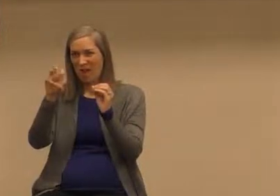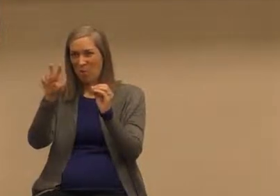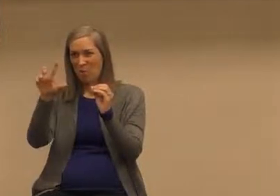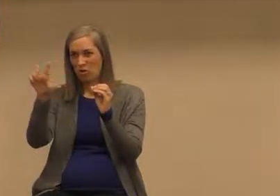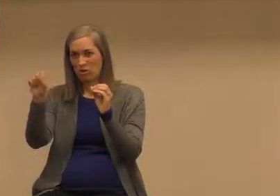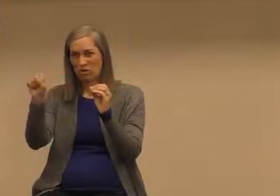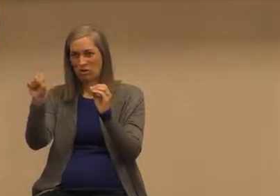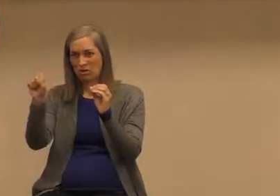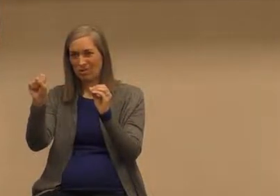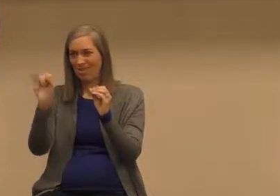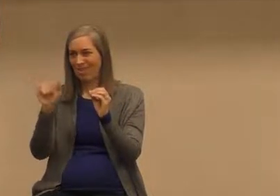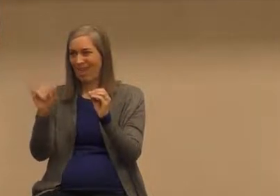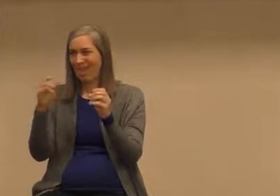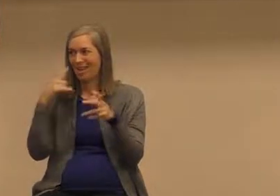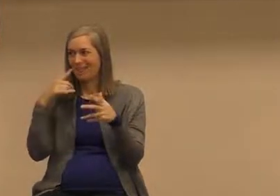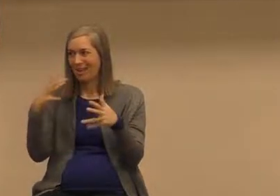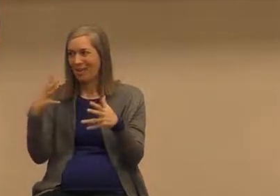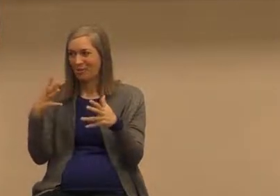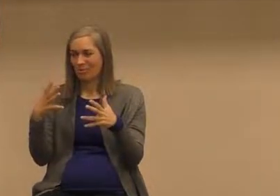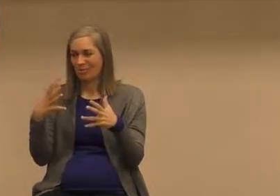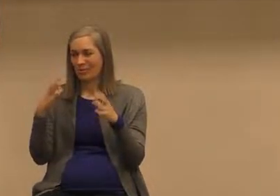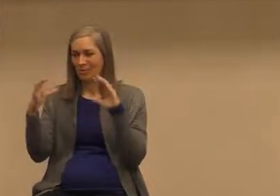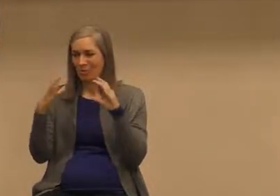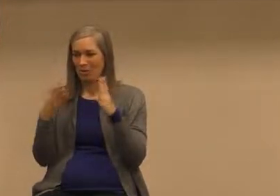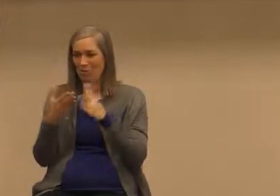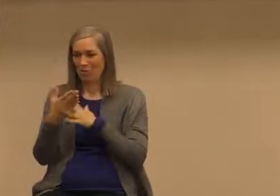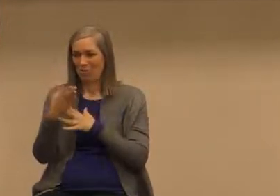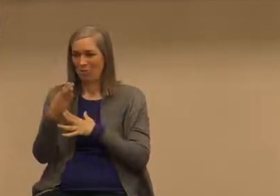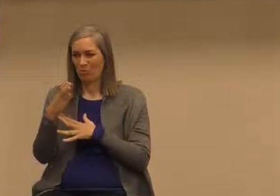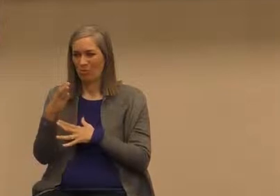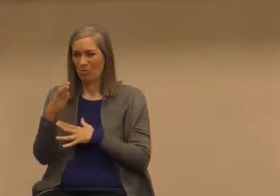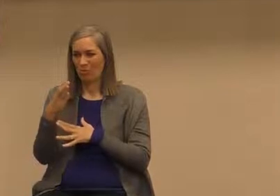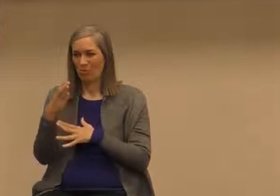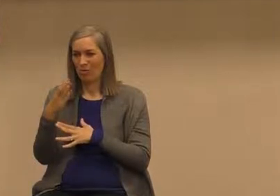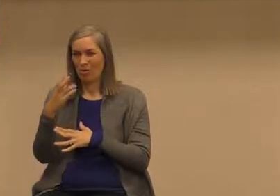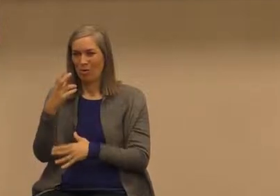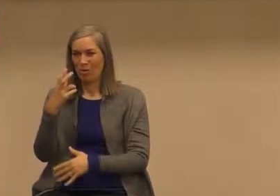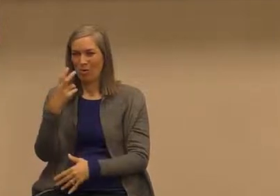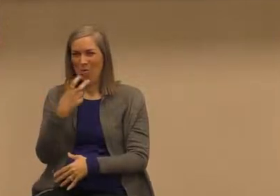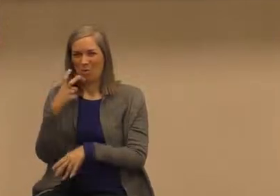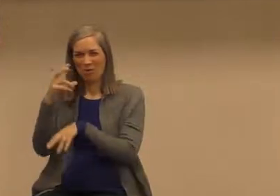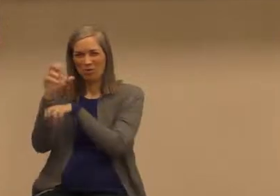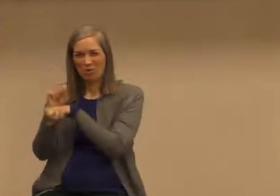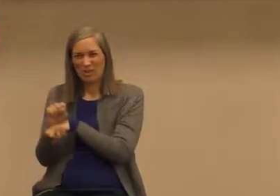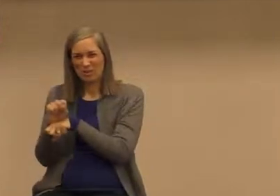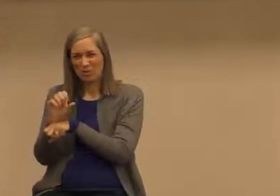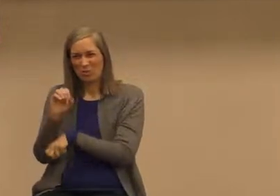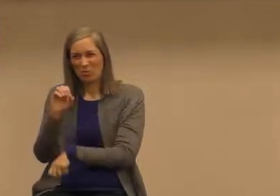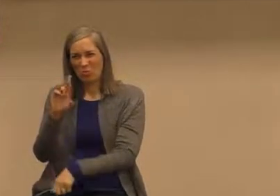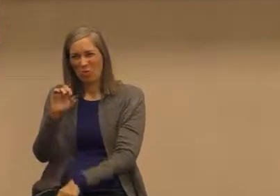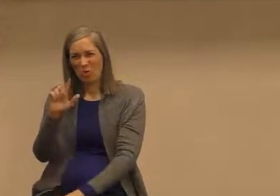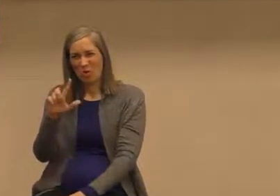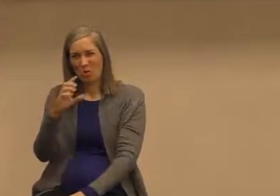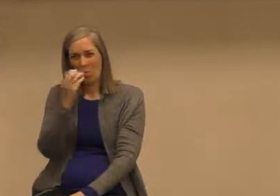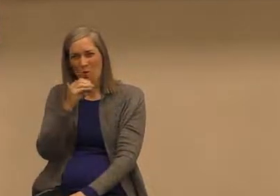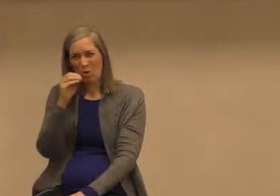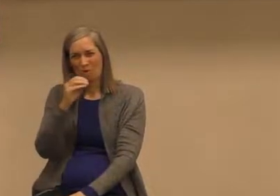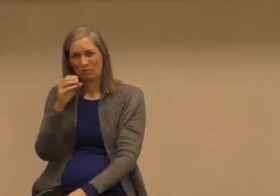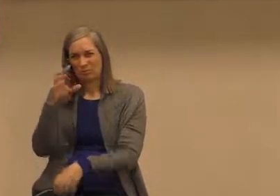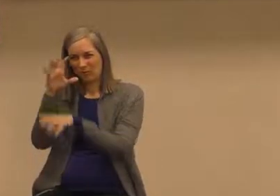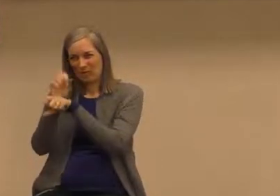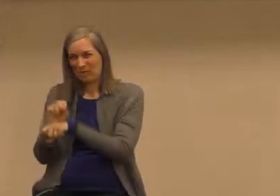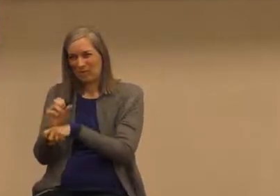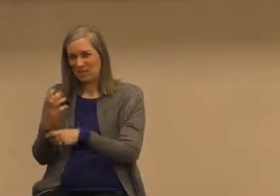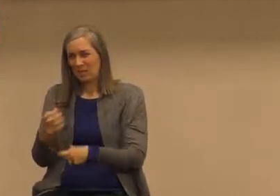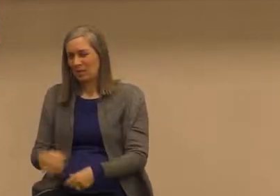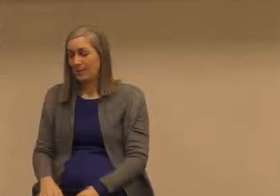communicated through oral tradition it was passed down from person to person but a problem that the Jews encountered